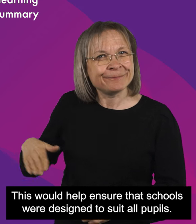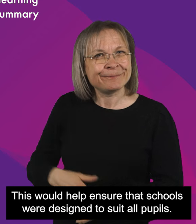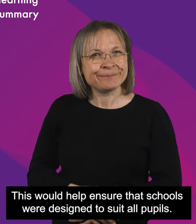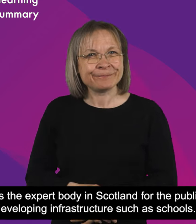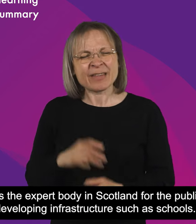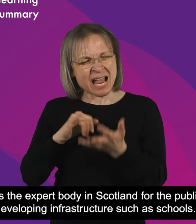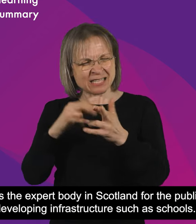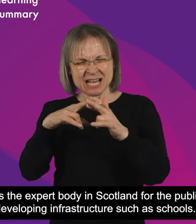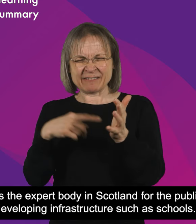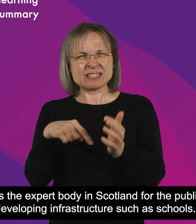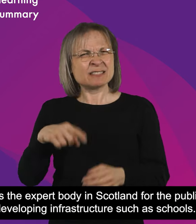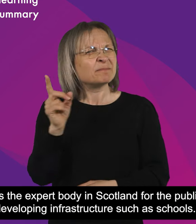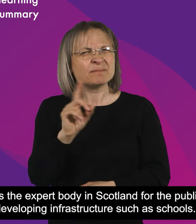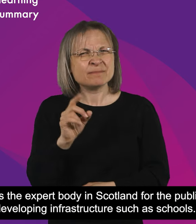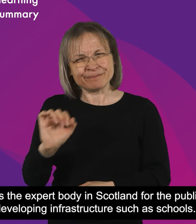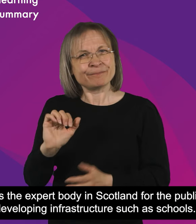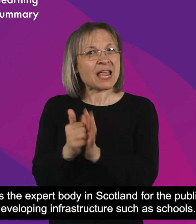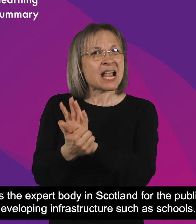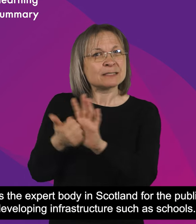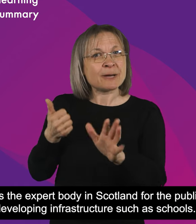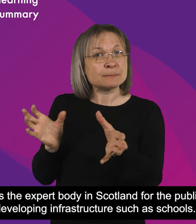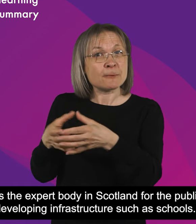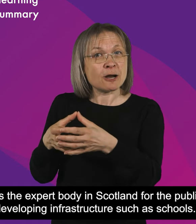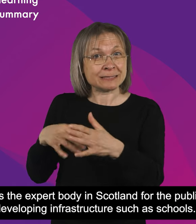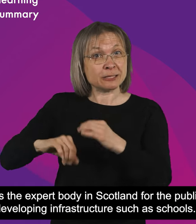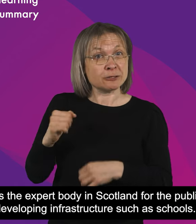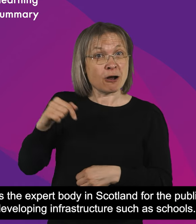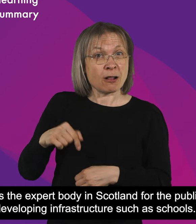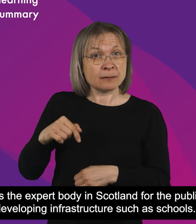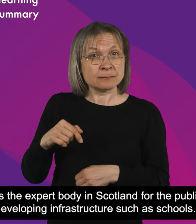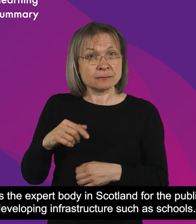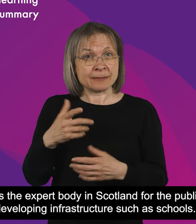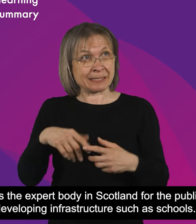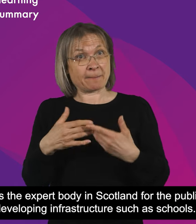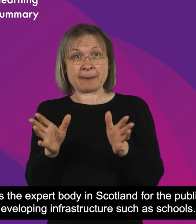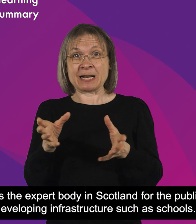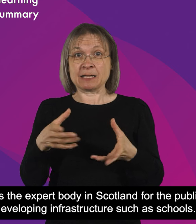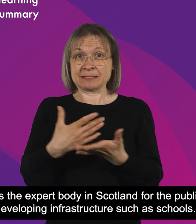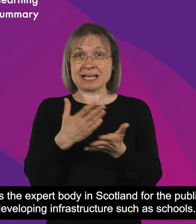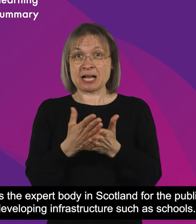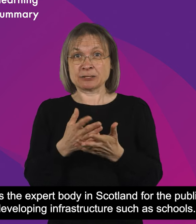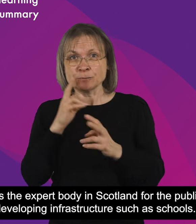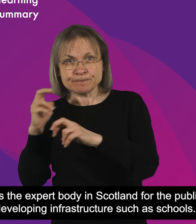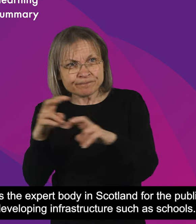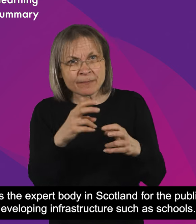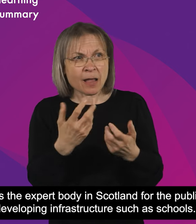The SFD is the expert body in Scotland for the public sector in developing infrastructure such as schools.